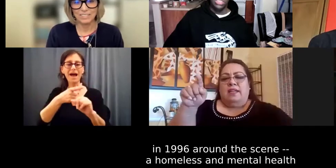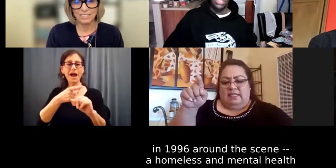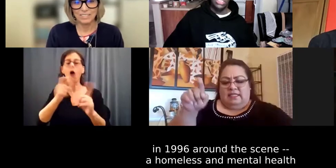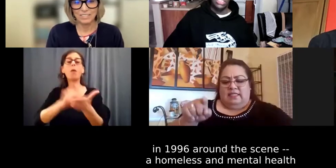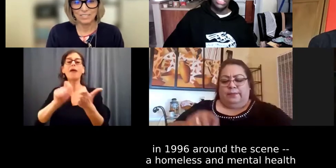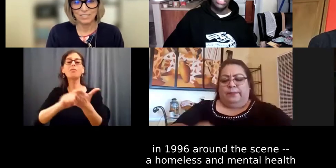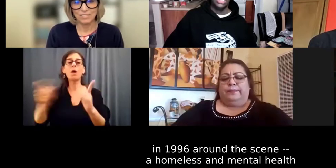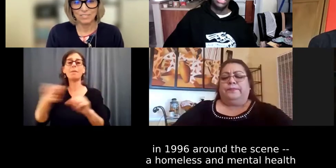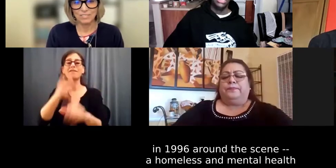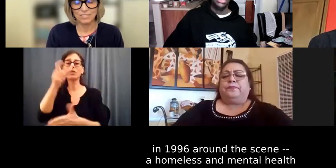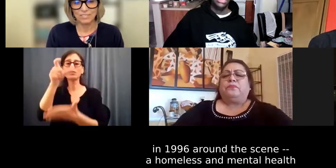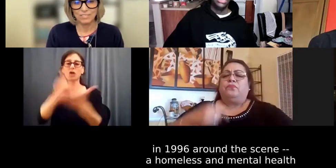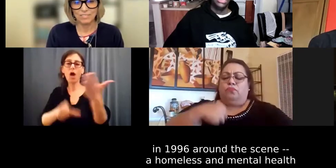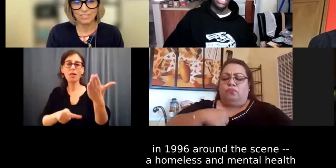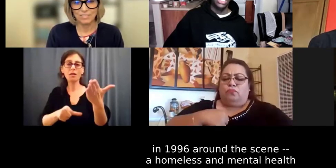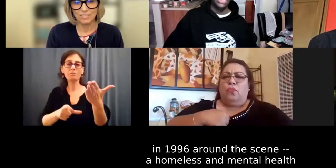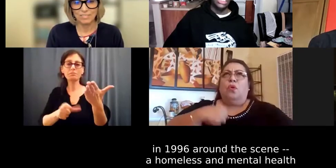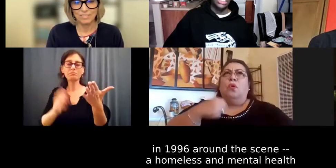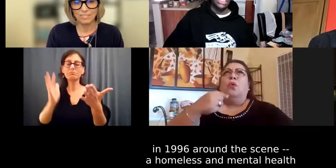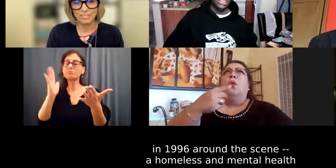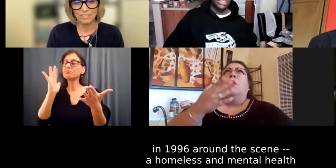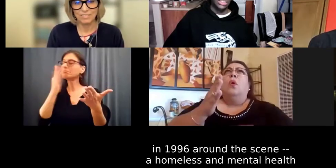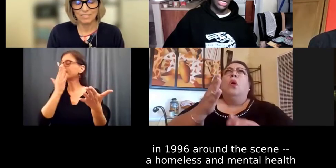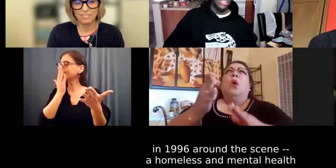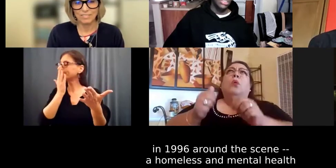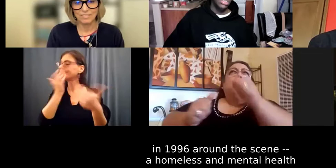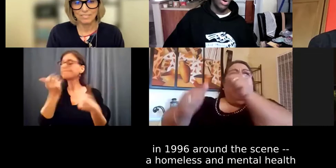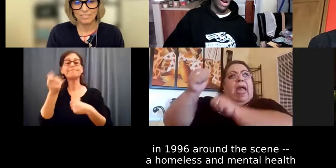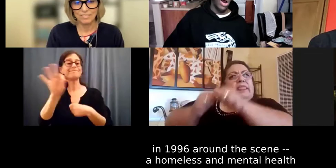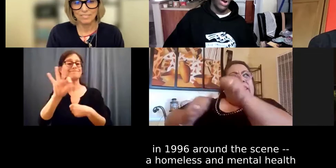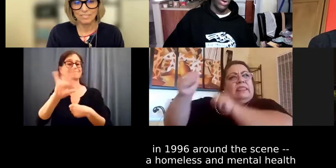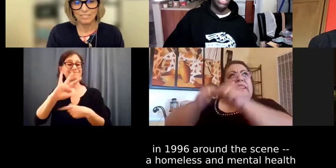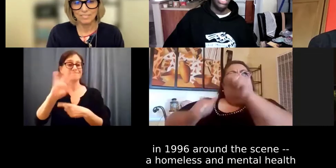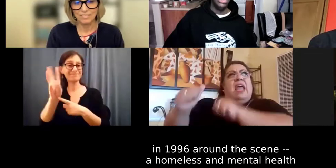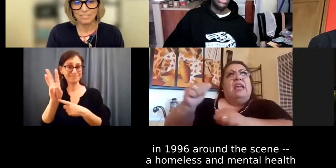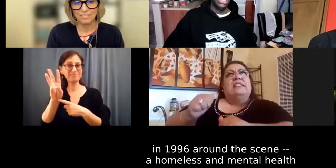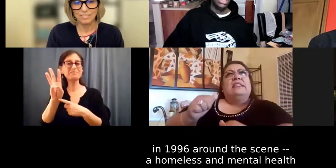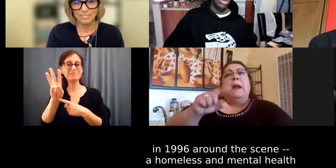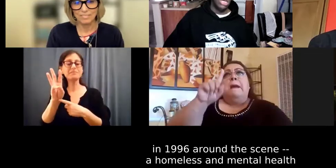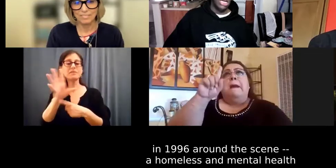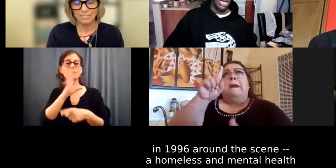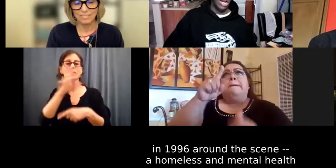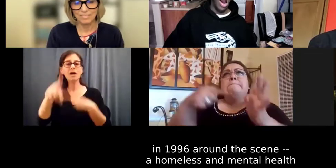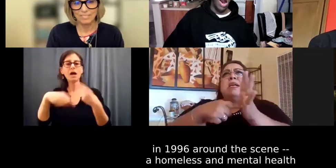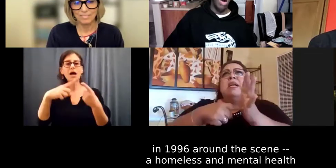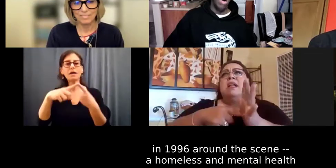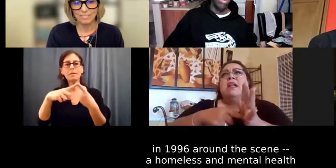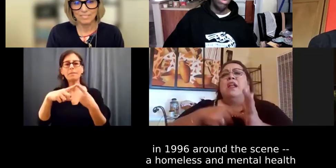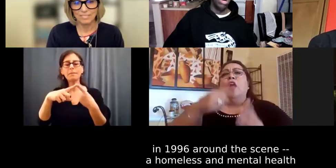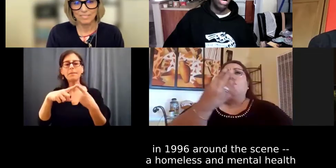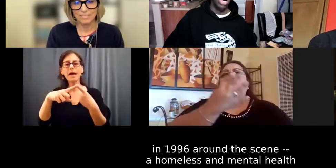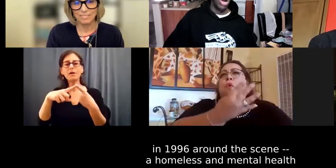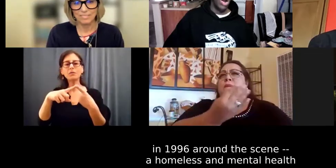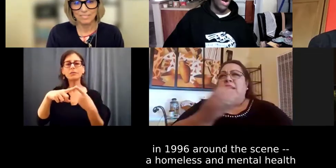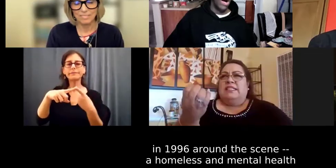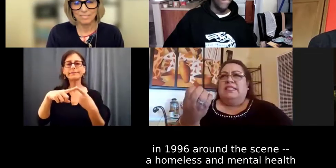1996 around the shooting of